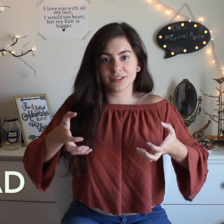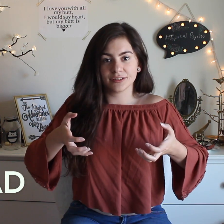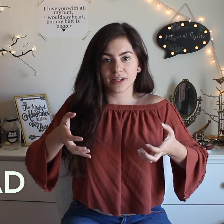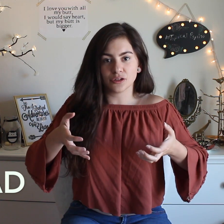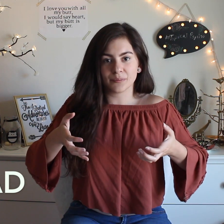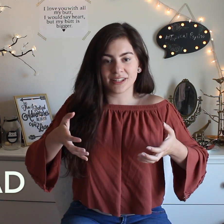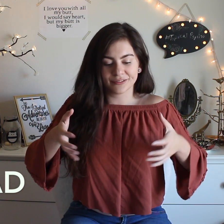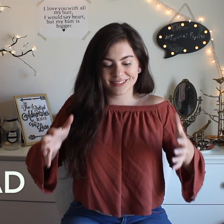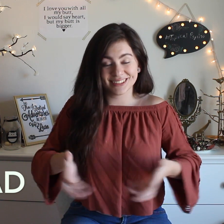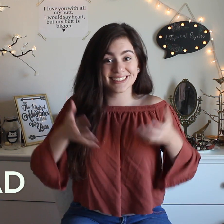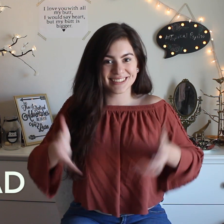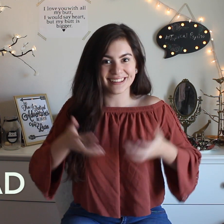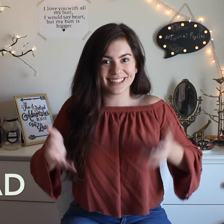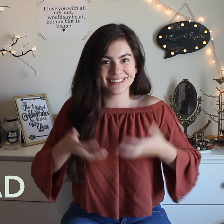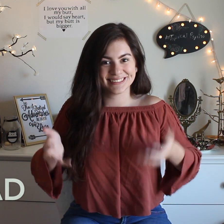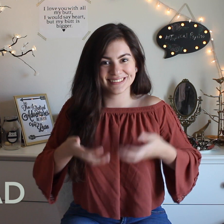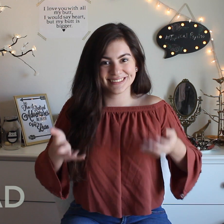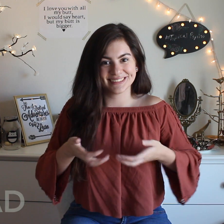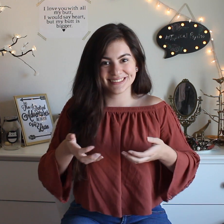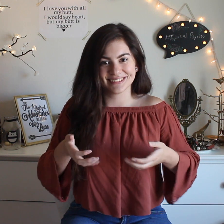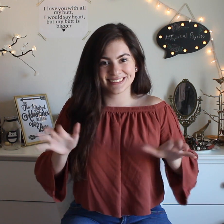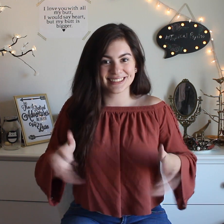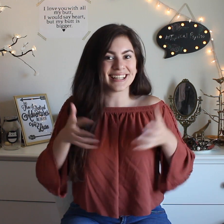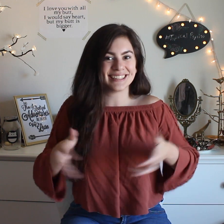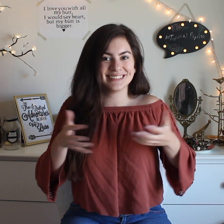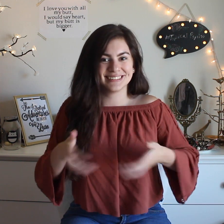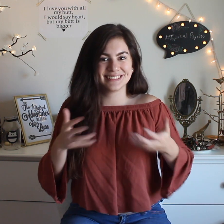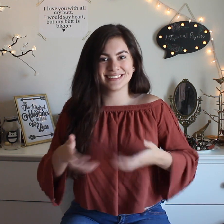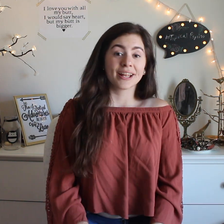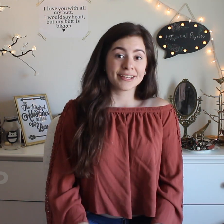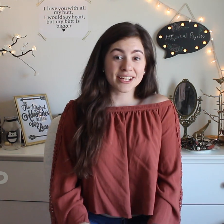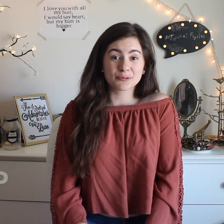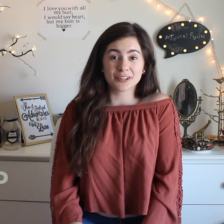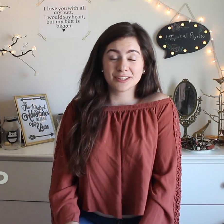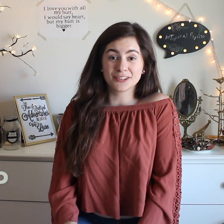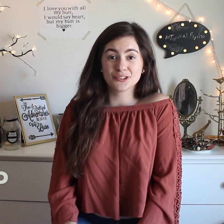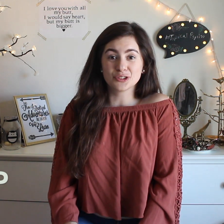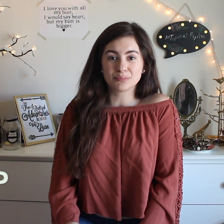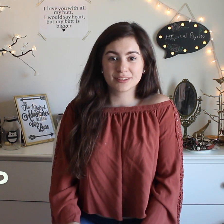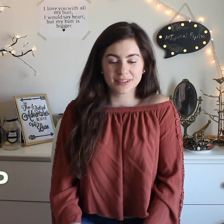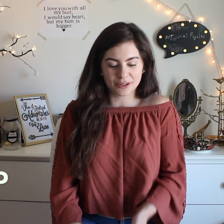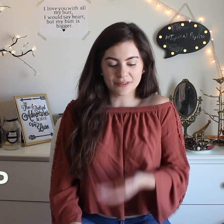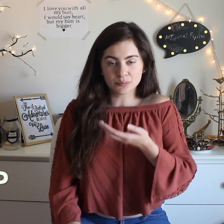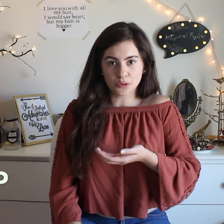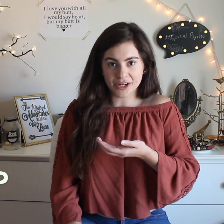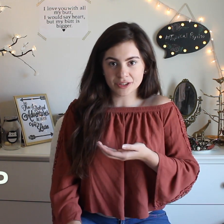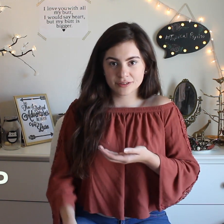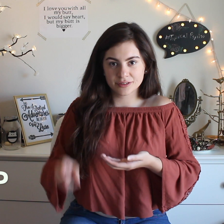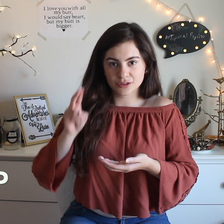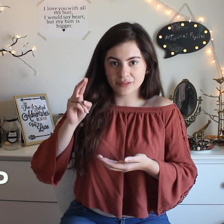and go up and down salad salad next word you're gonna do soup you gonna have your bowl here two